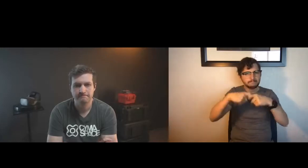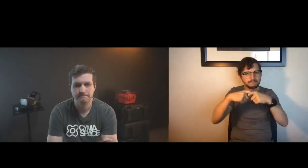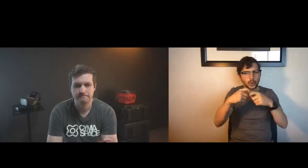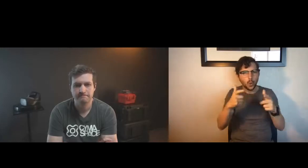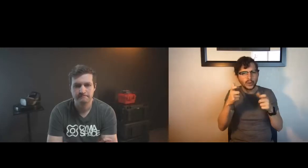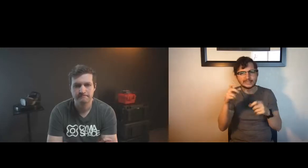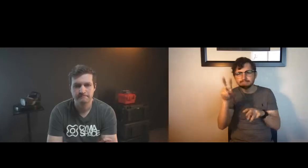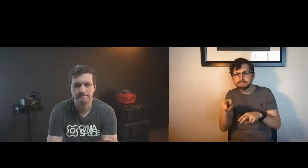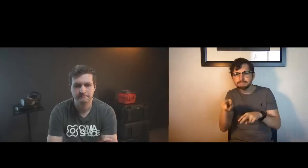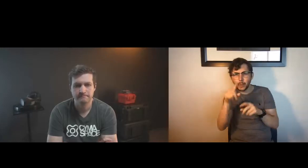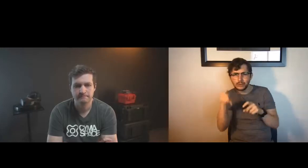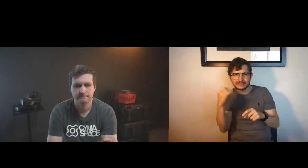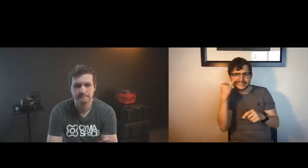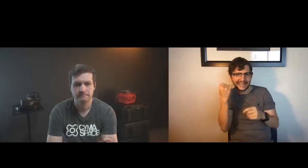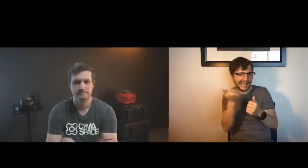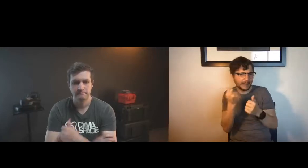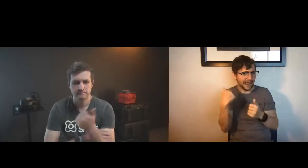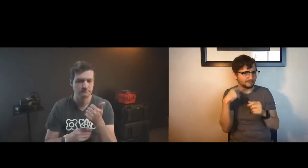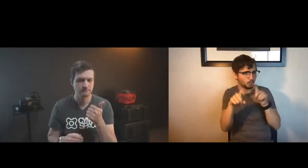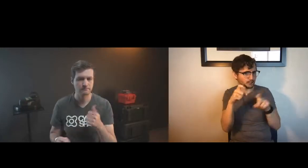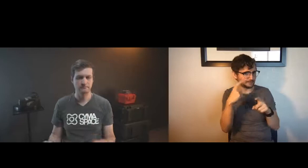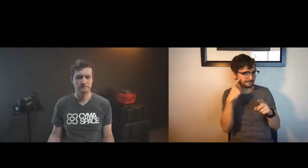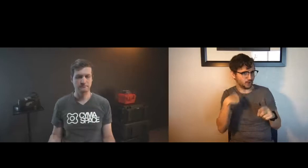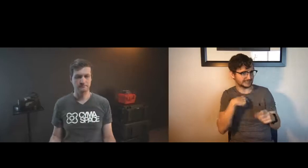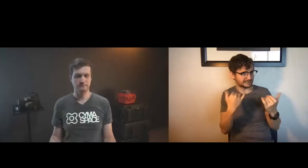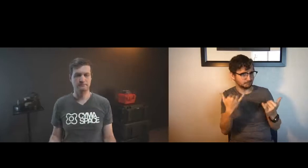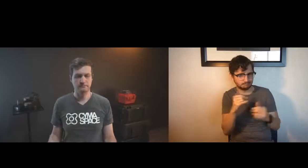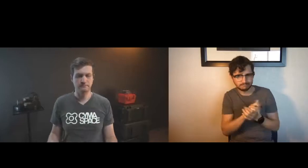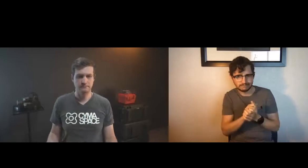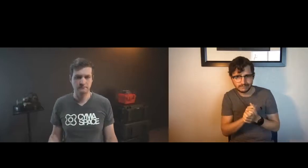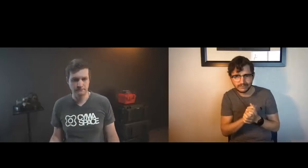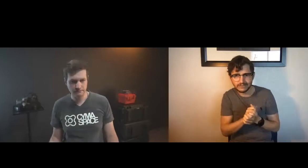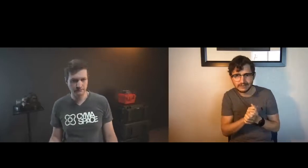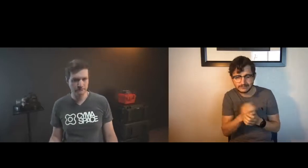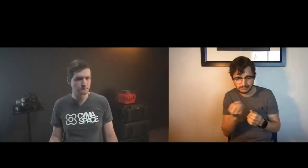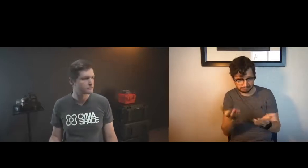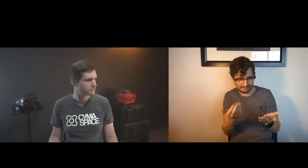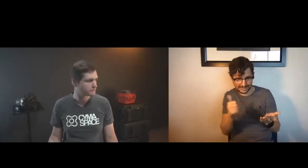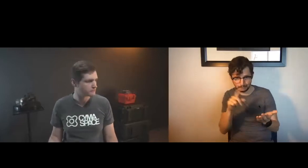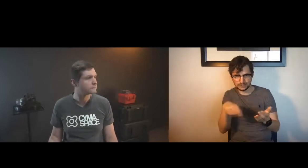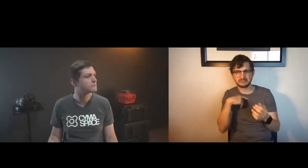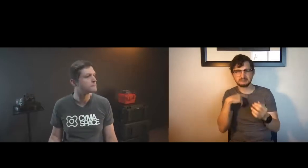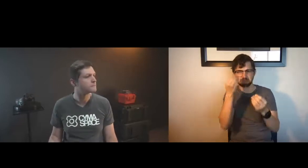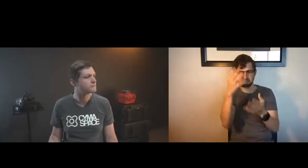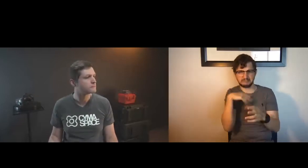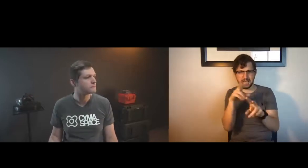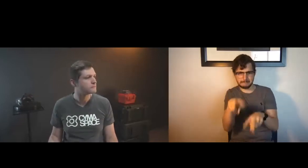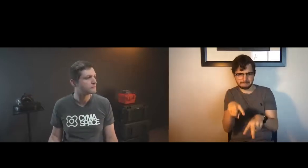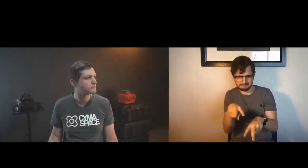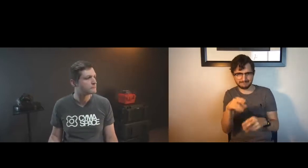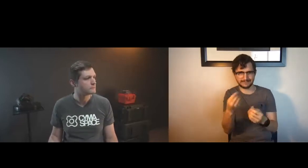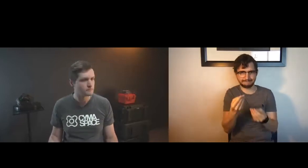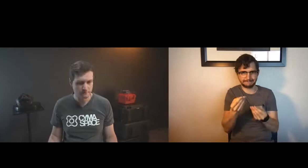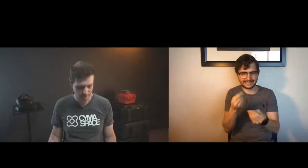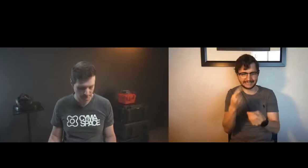i'd like to take a moment and take a look at the q a and chat to see if anyone in the audience is posting a question